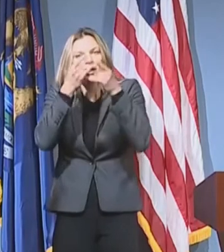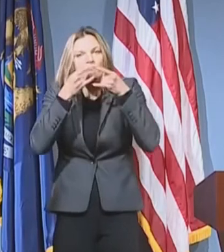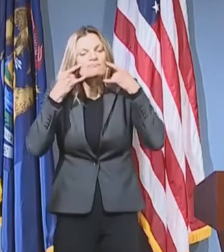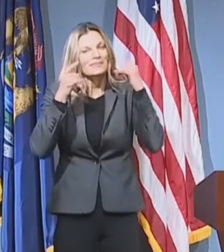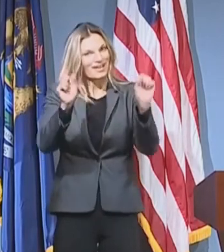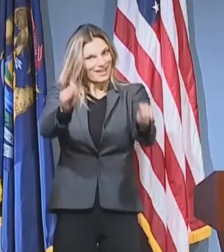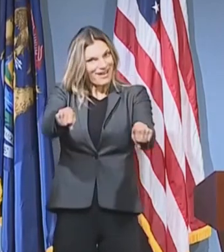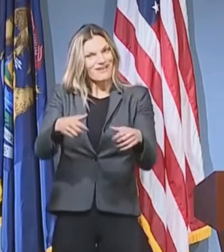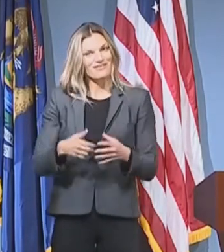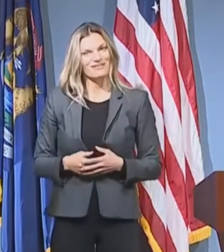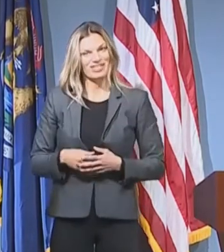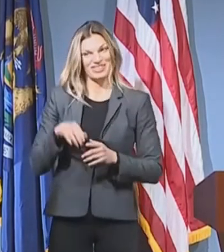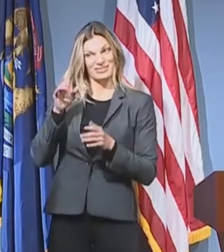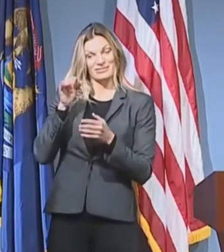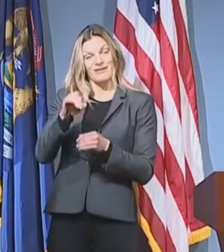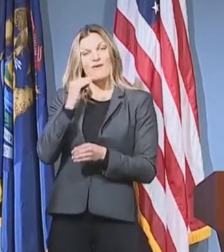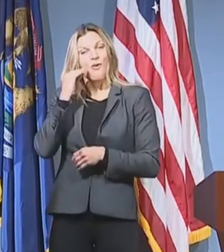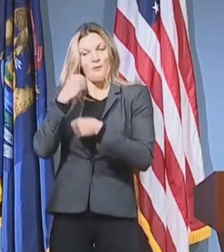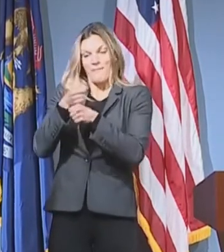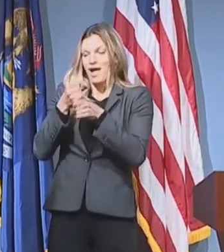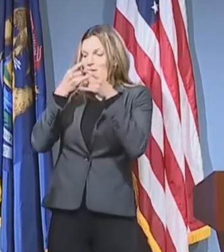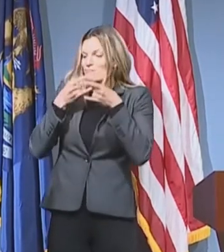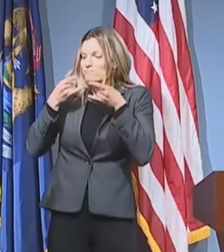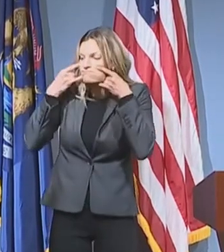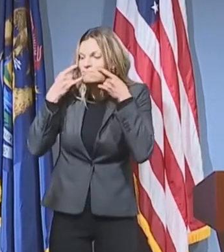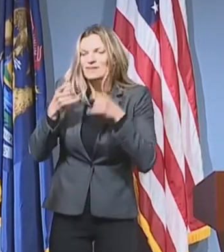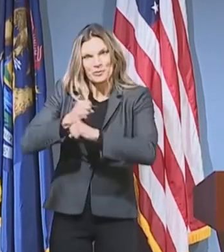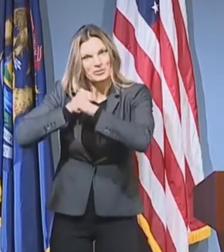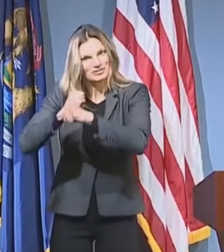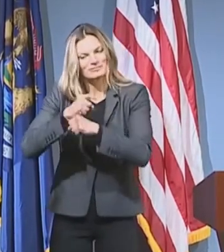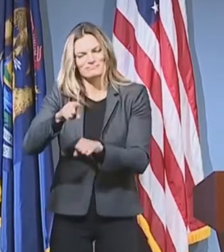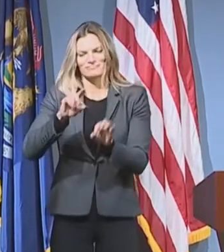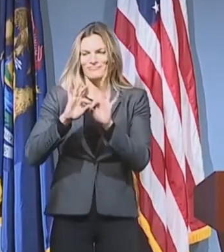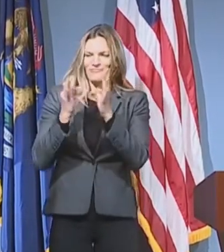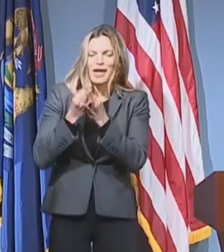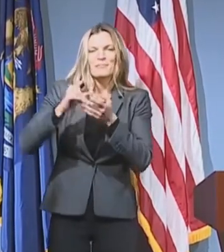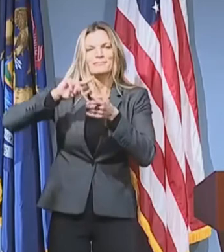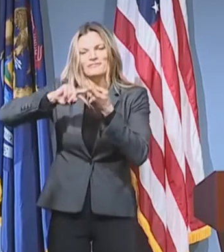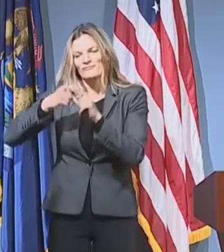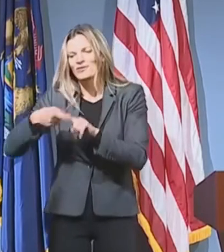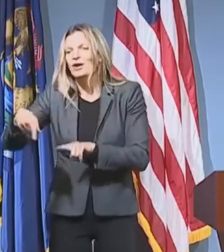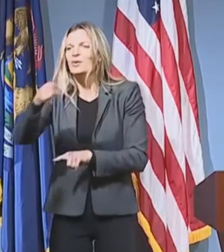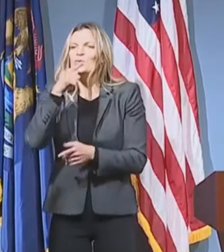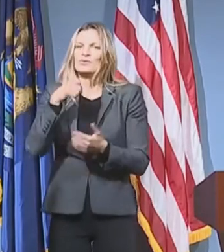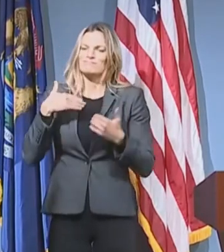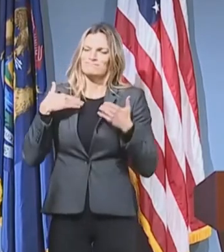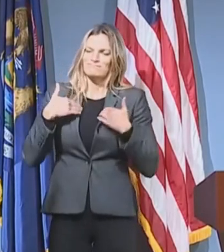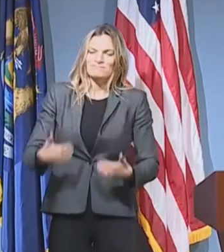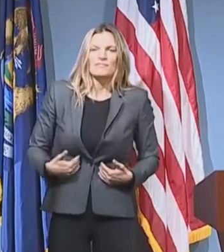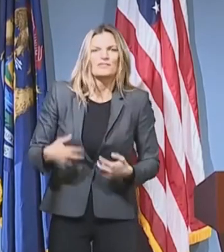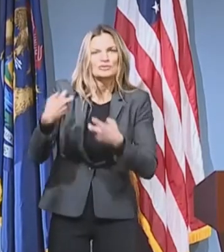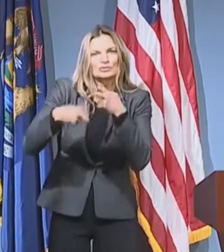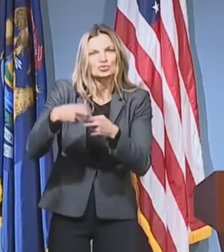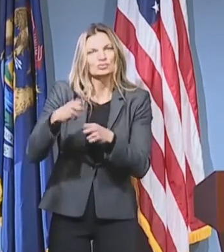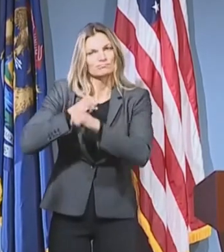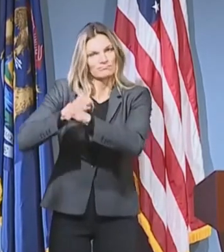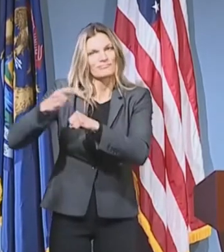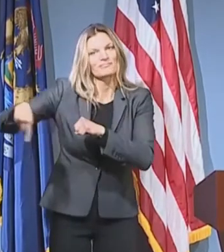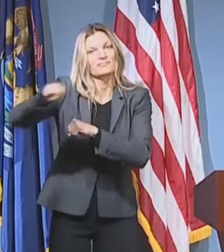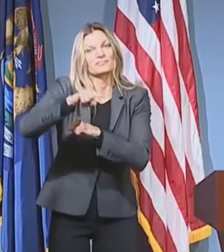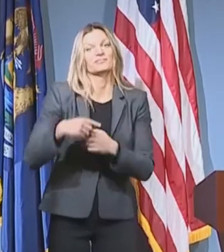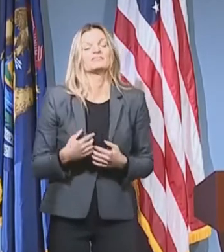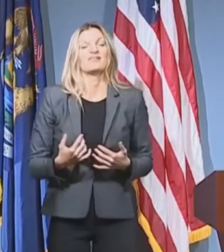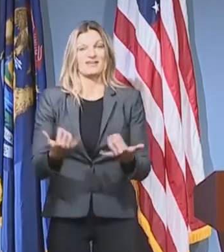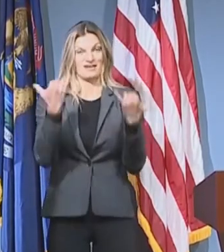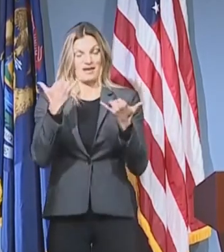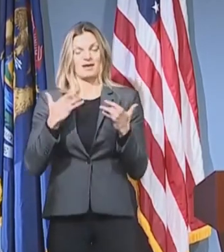To make it easier for those who are particularly vulnerable to COVID-19 and who need help securing masks, today we're announcing